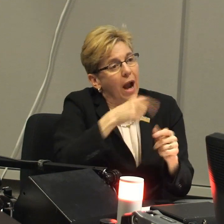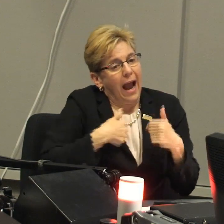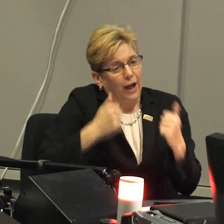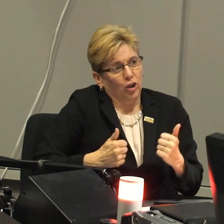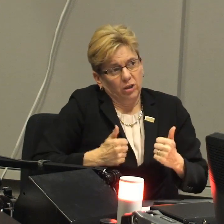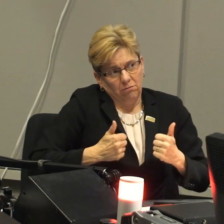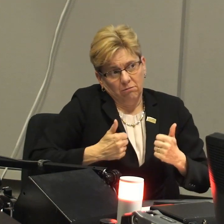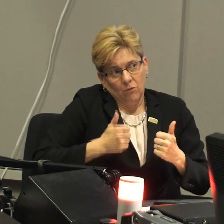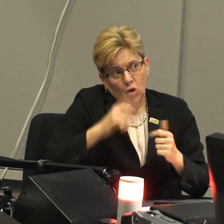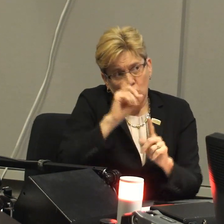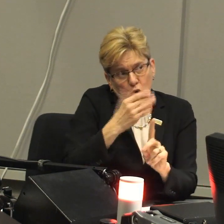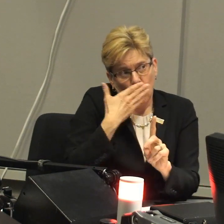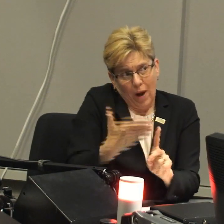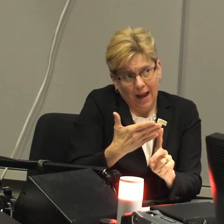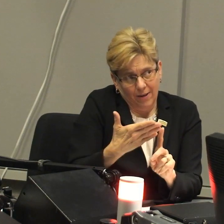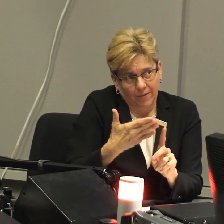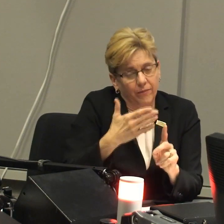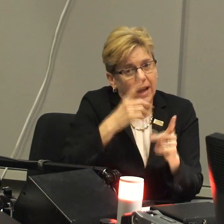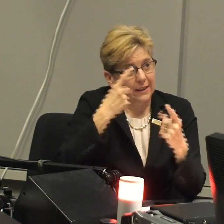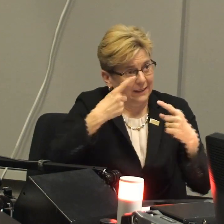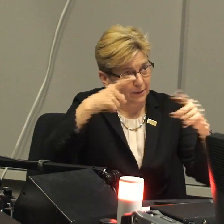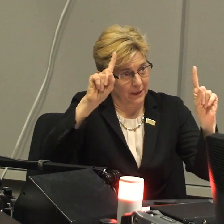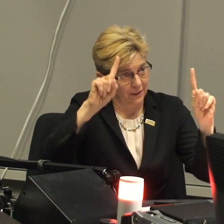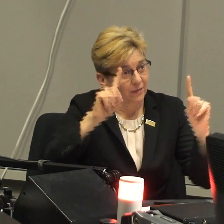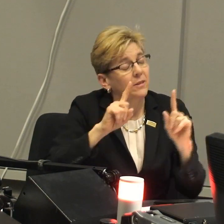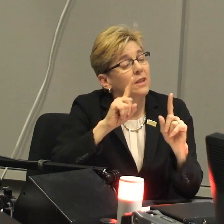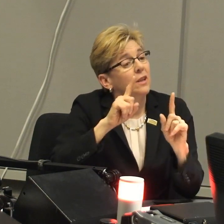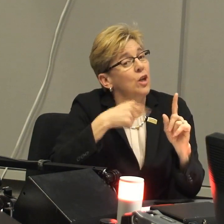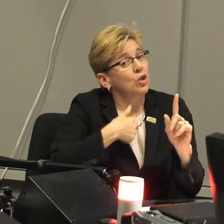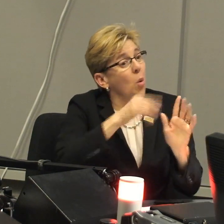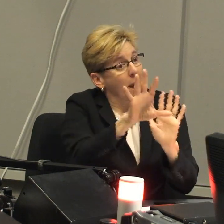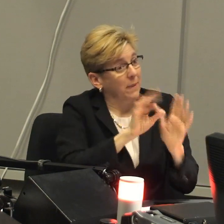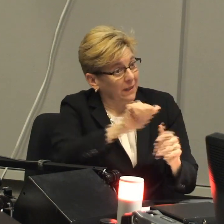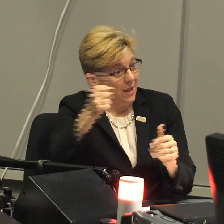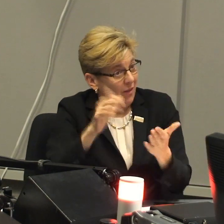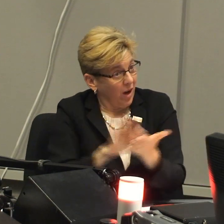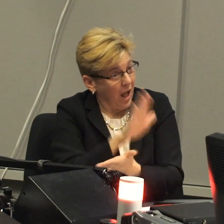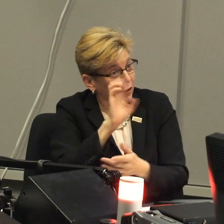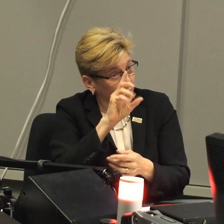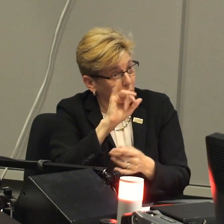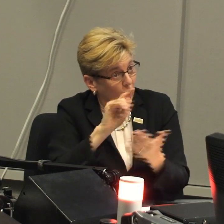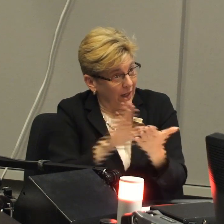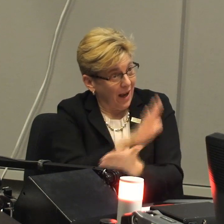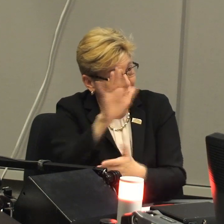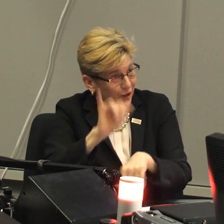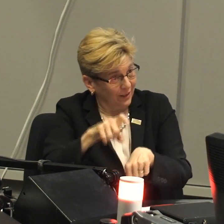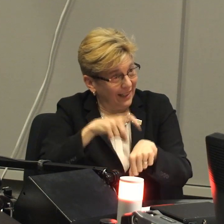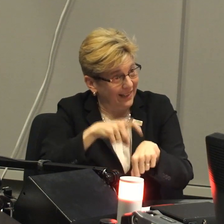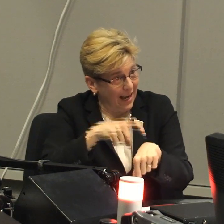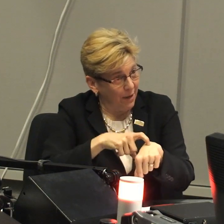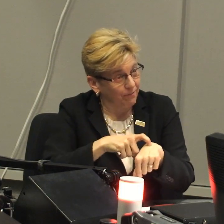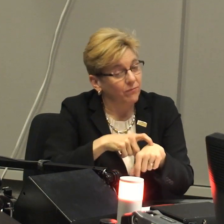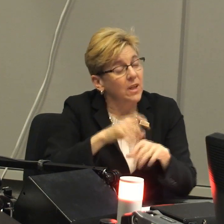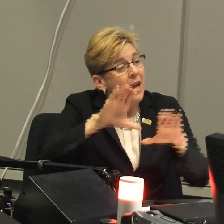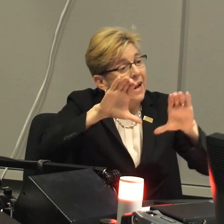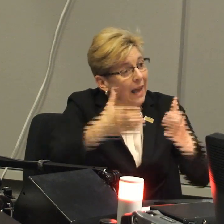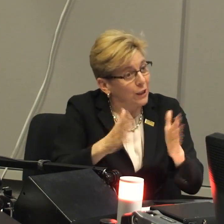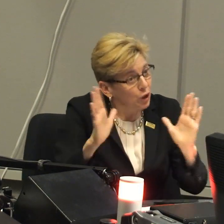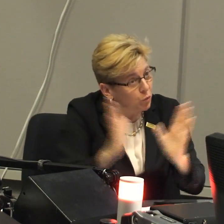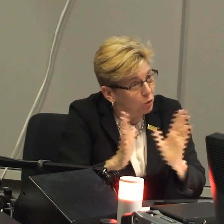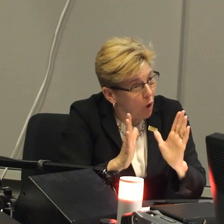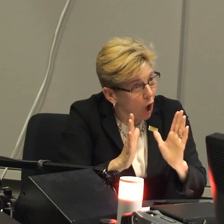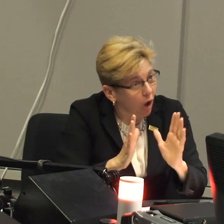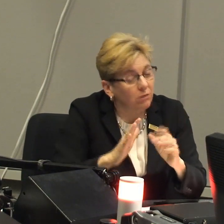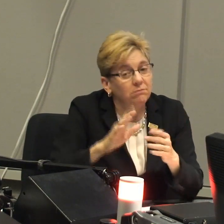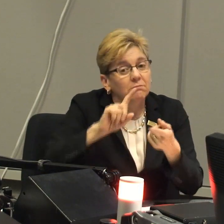graduate school, a respected school, where I would be able to do well and be successful in this career. And so I picked another college at that